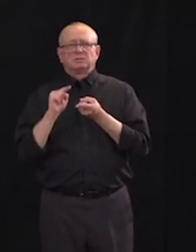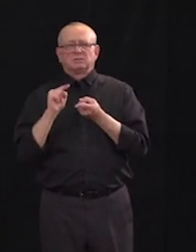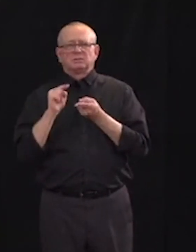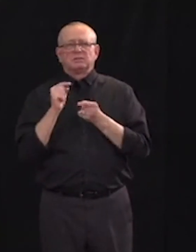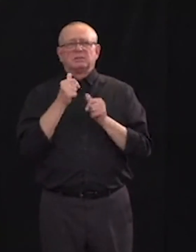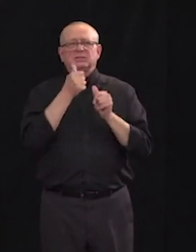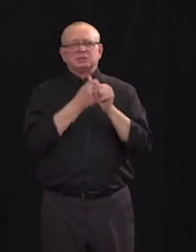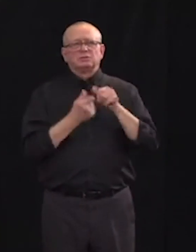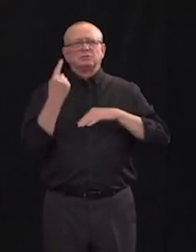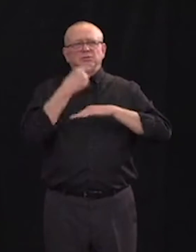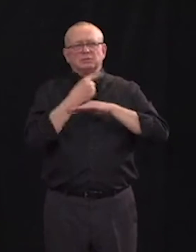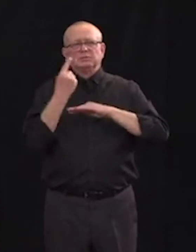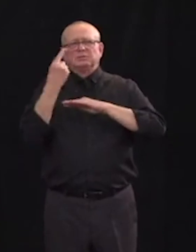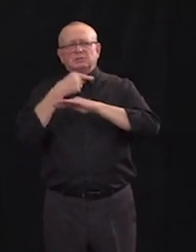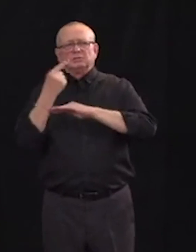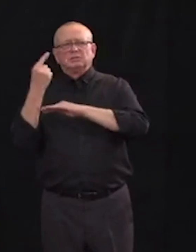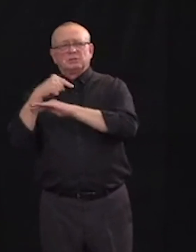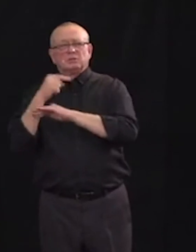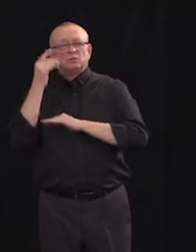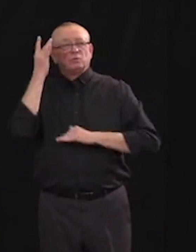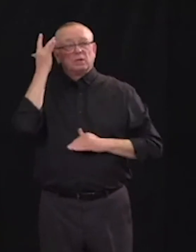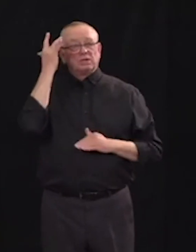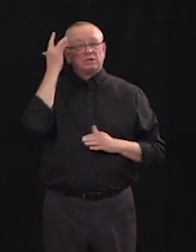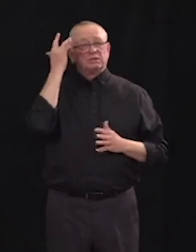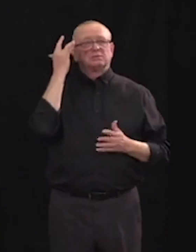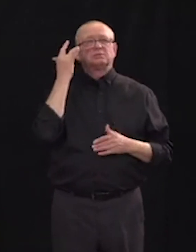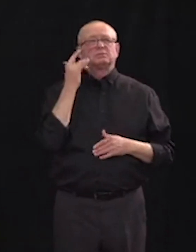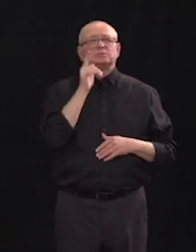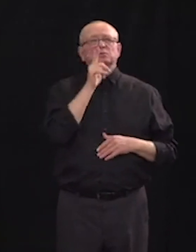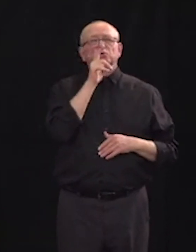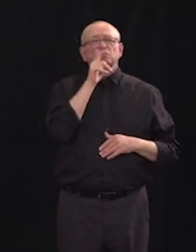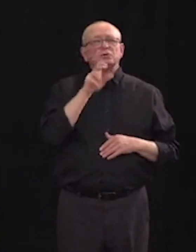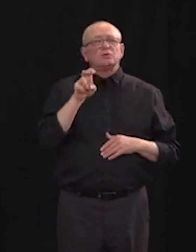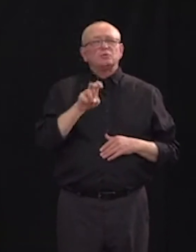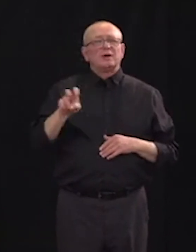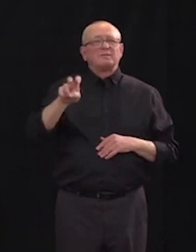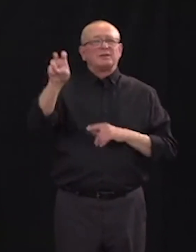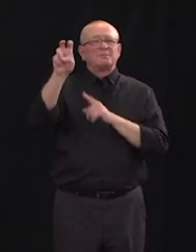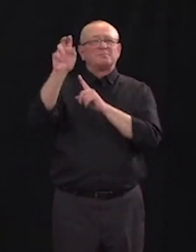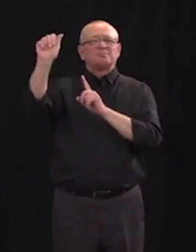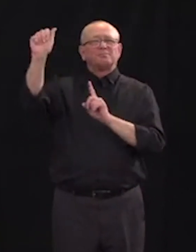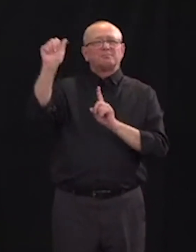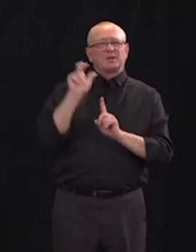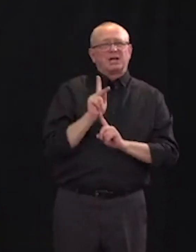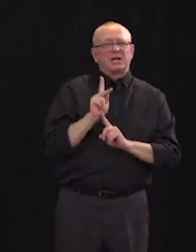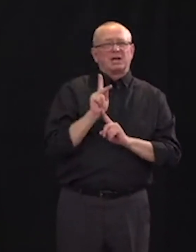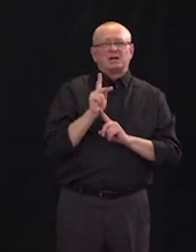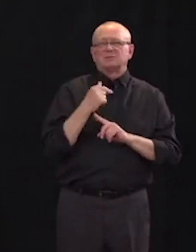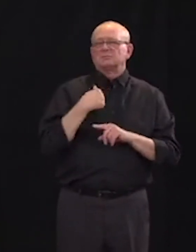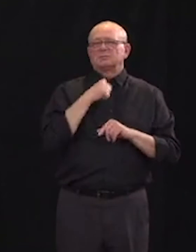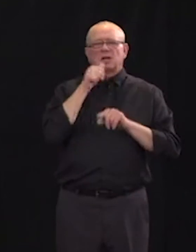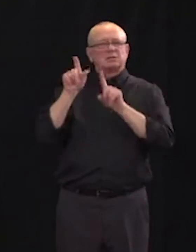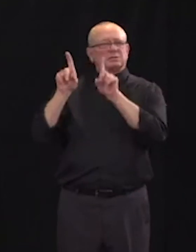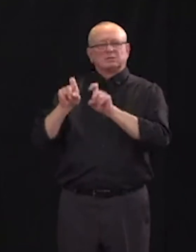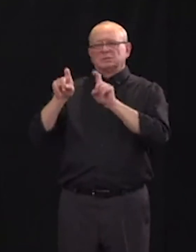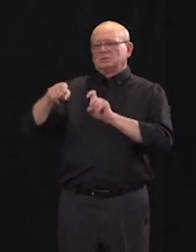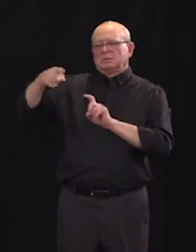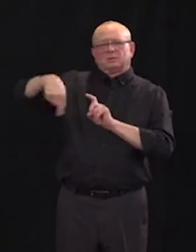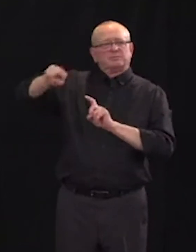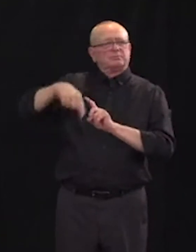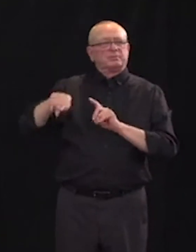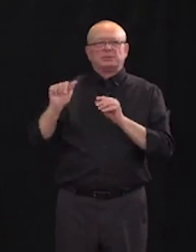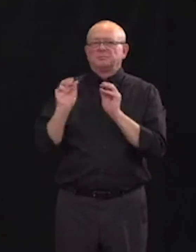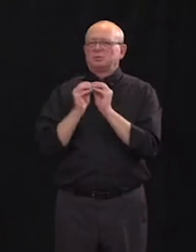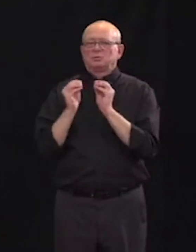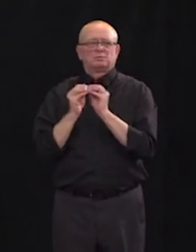We have stopped testing returning travellers, so we knew that our daily positive numbers would go down. We have also had a decrease